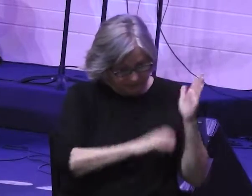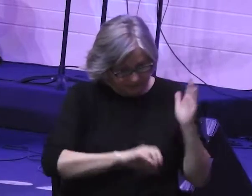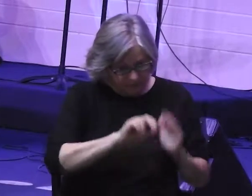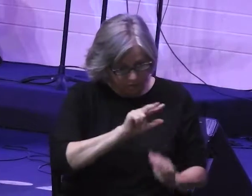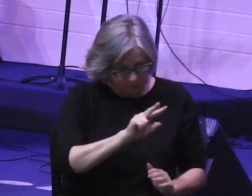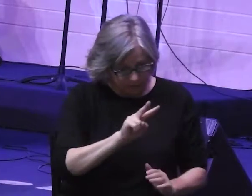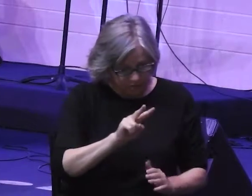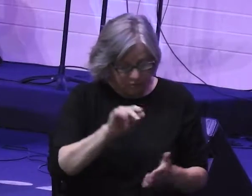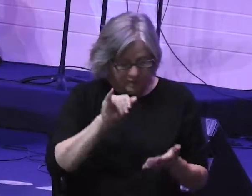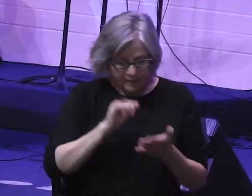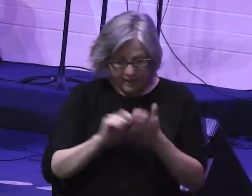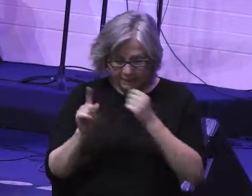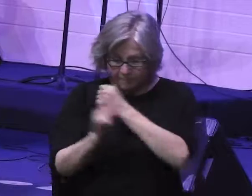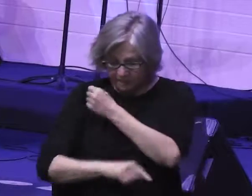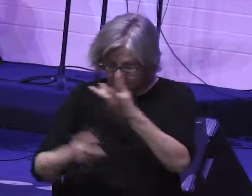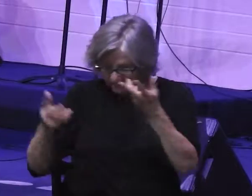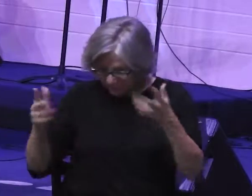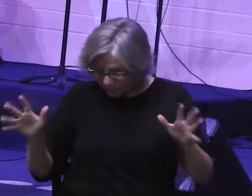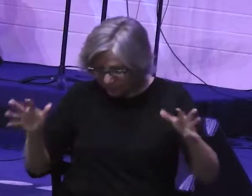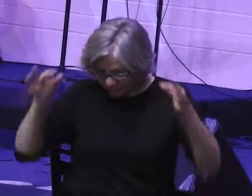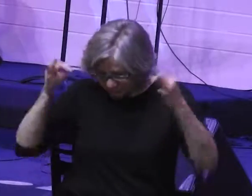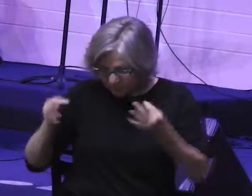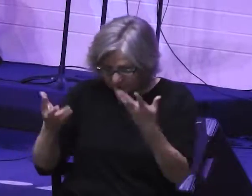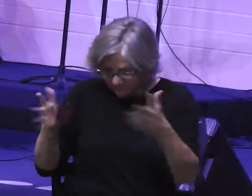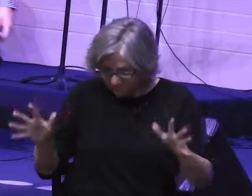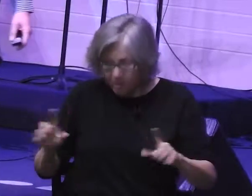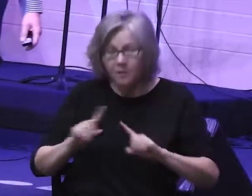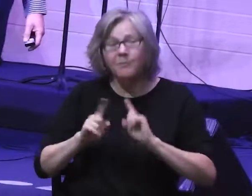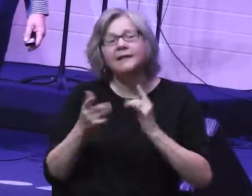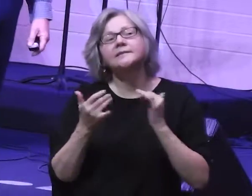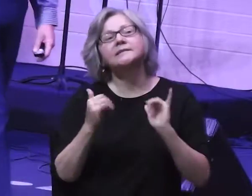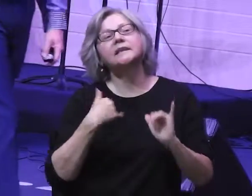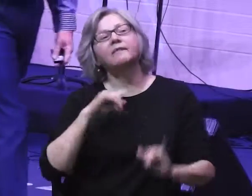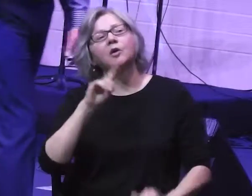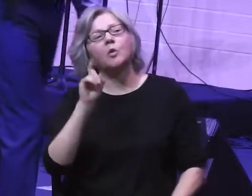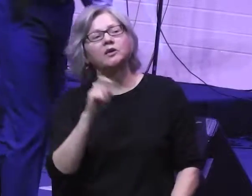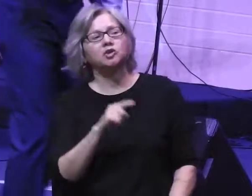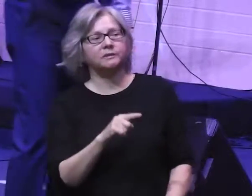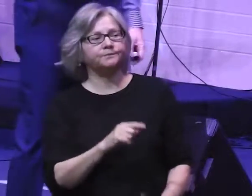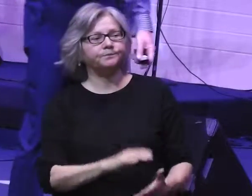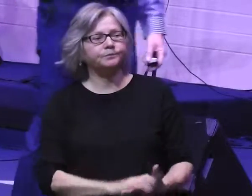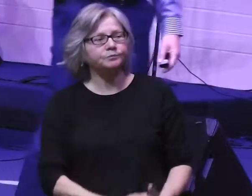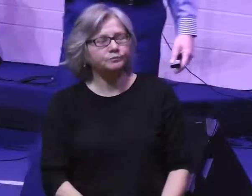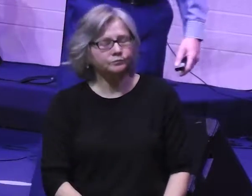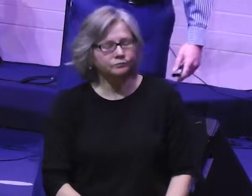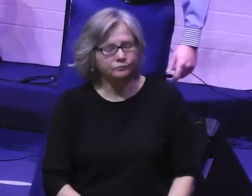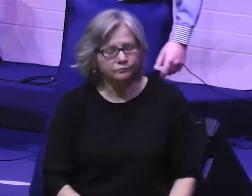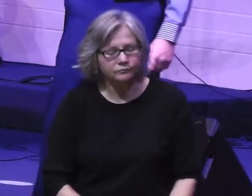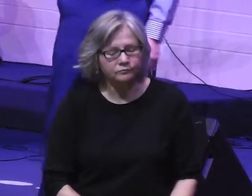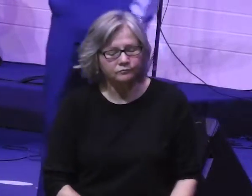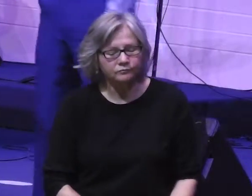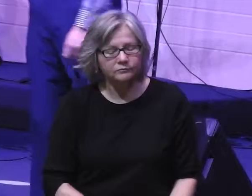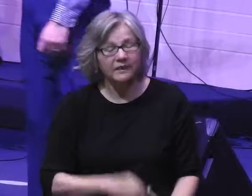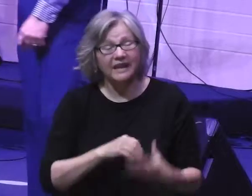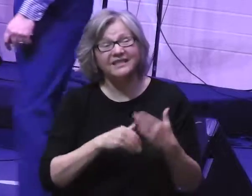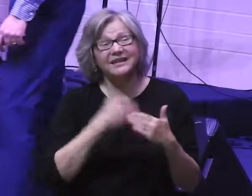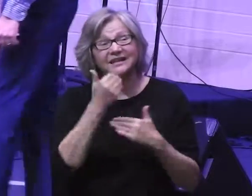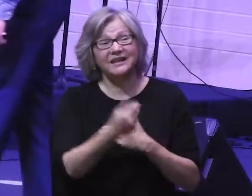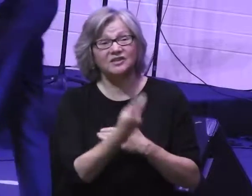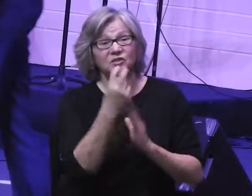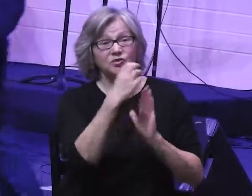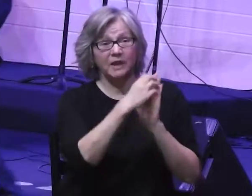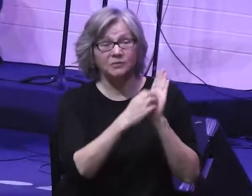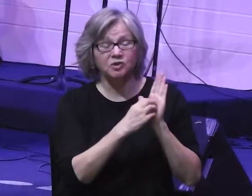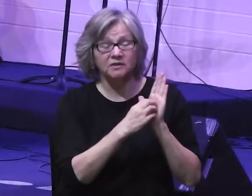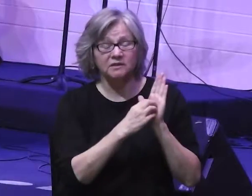of immediate punishment and judgment is over, but there's still a question that carries forward into the next two chapters.